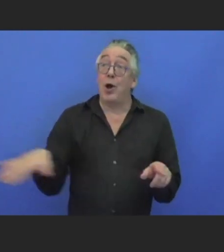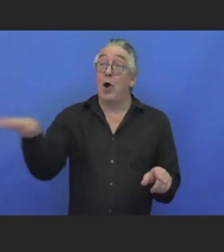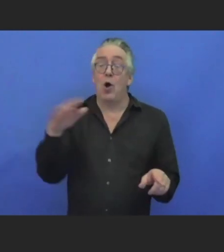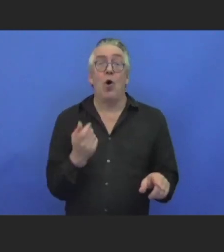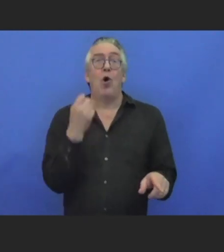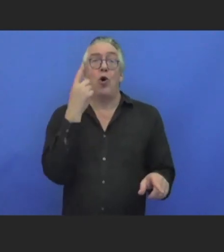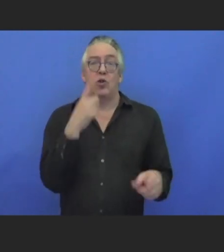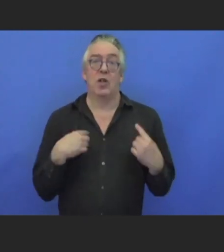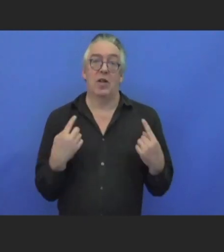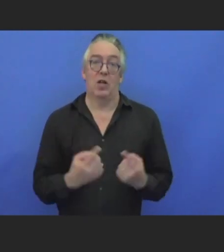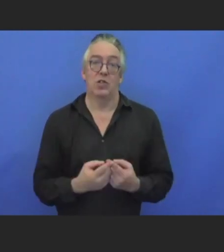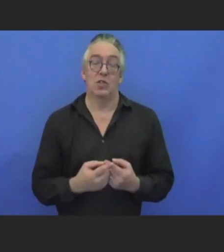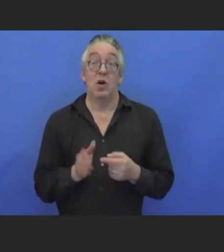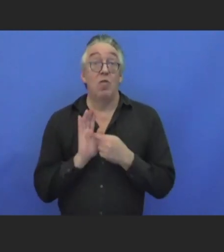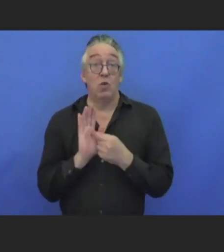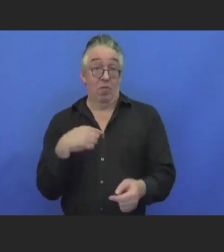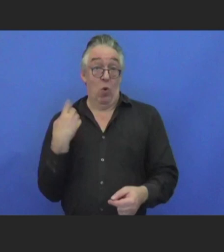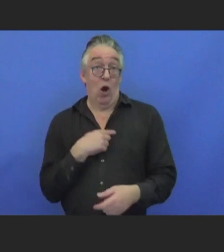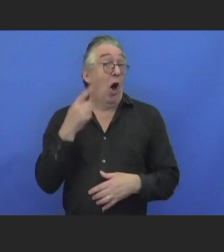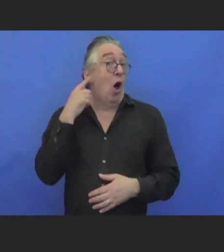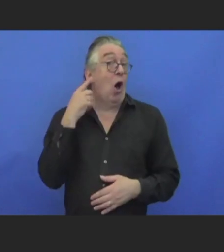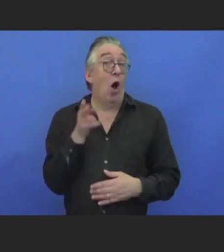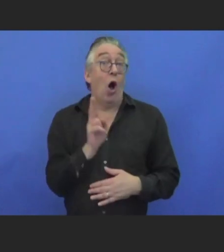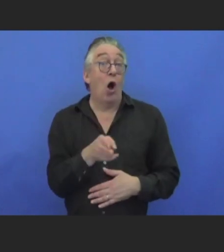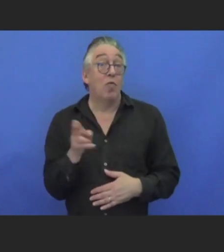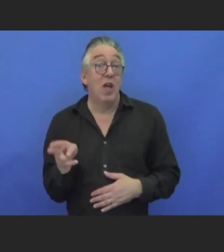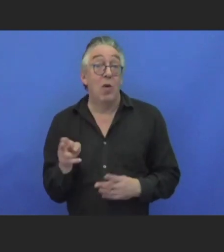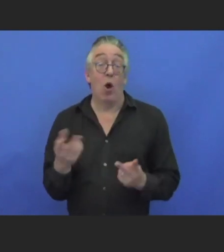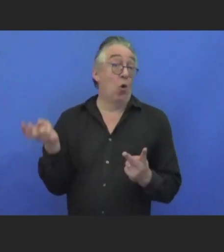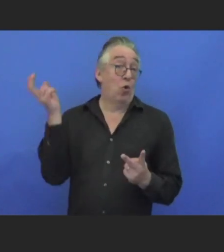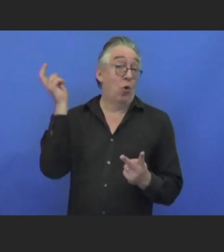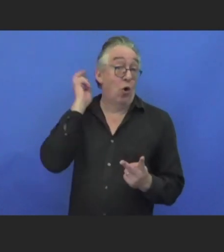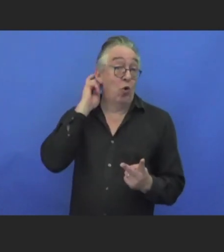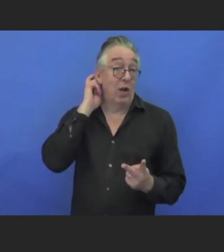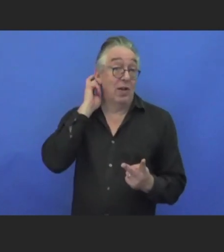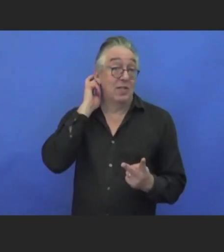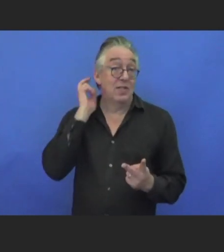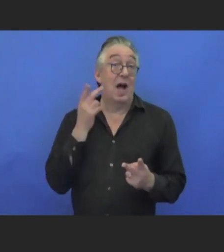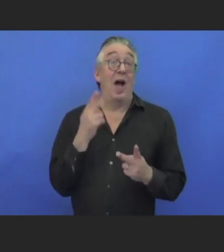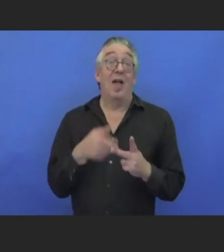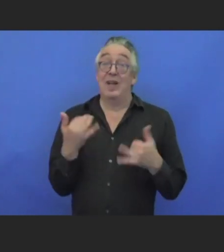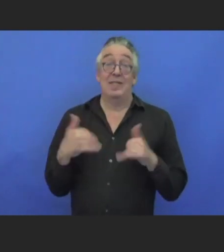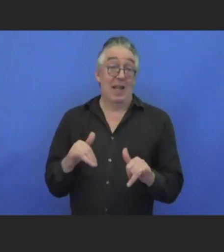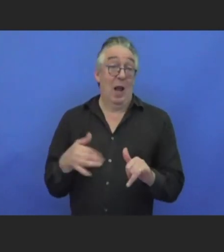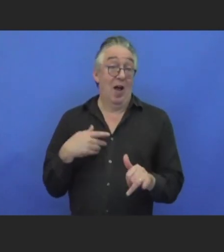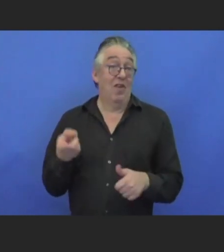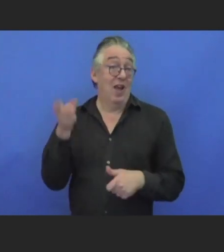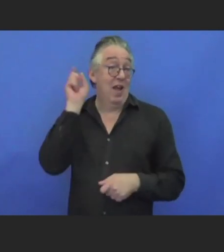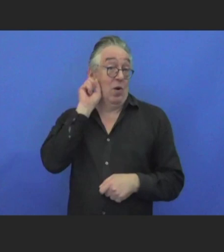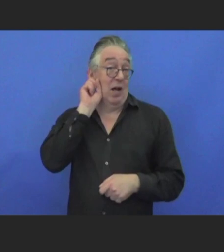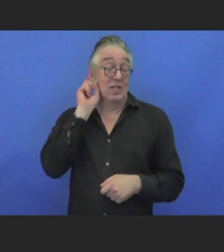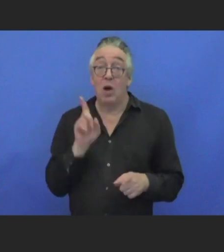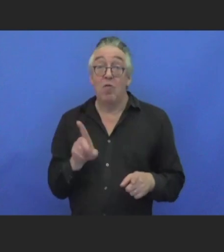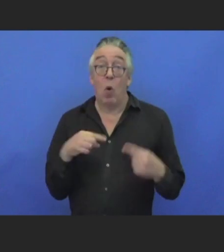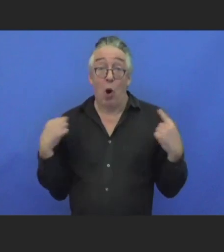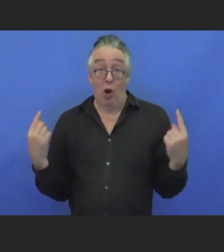people who are hard of hearing and deafened, I wear cochlear implants. For many years I used to wear hearing aids. In our case, there